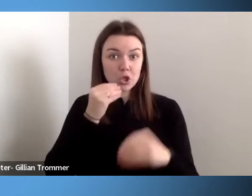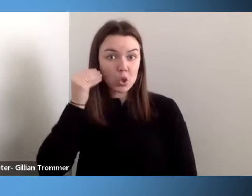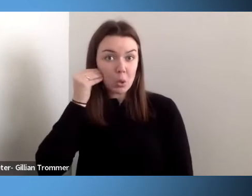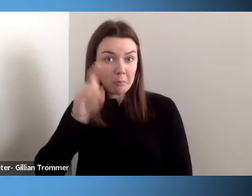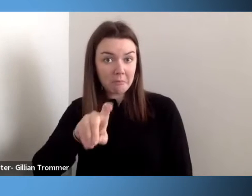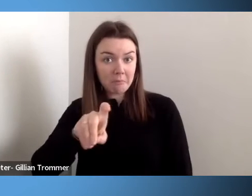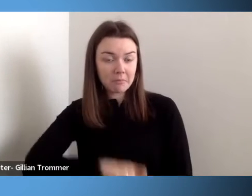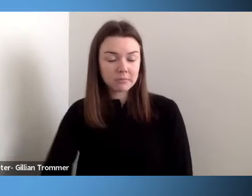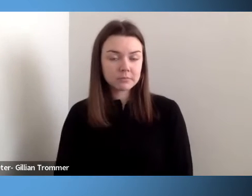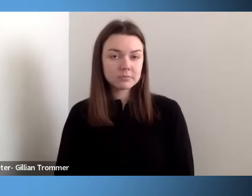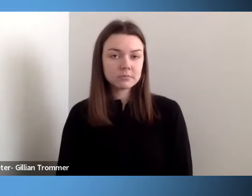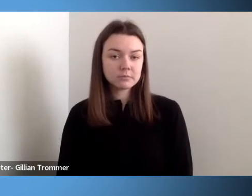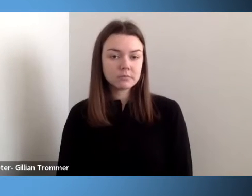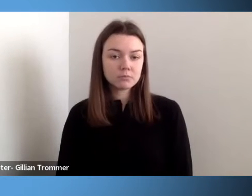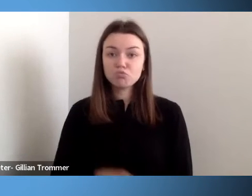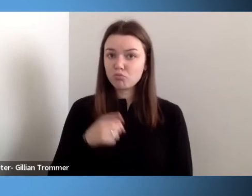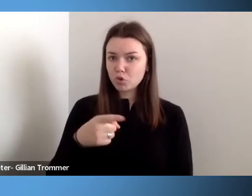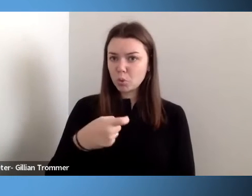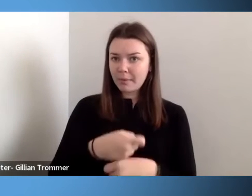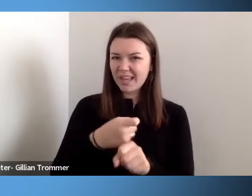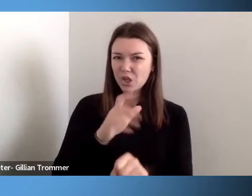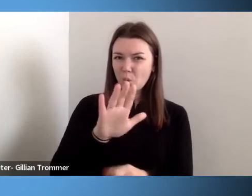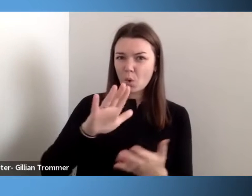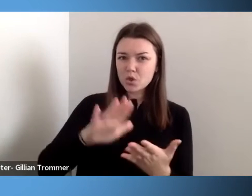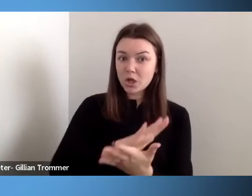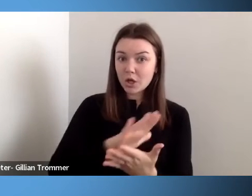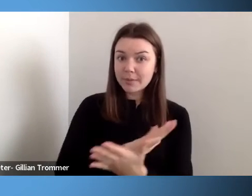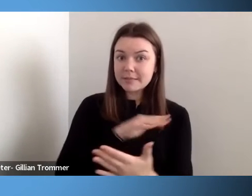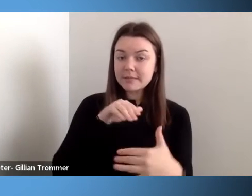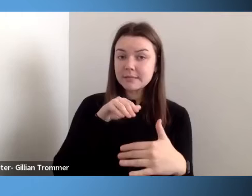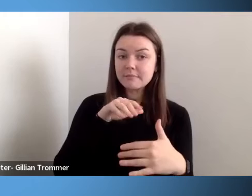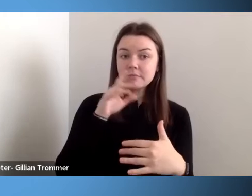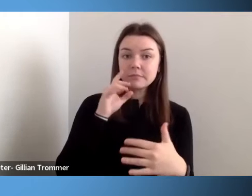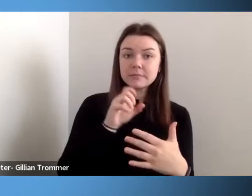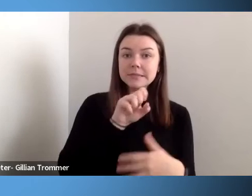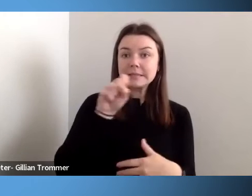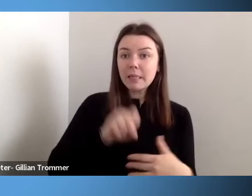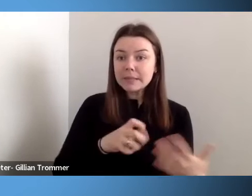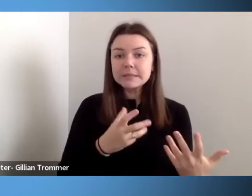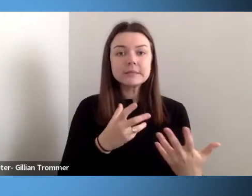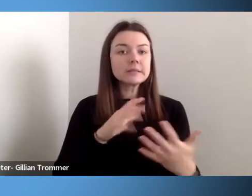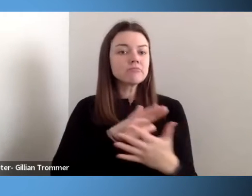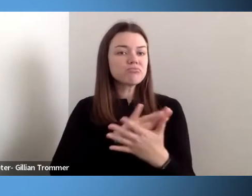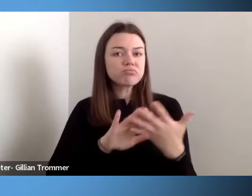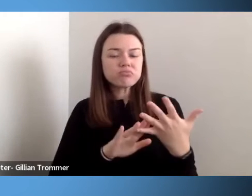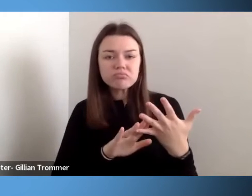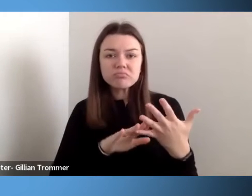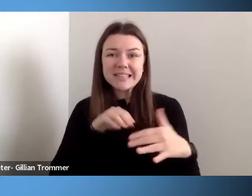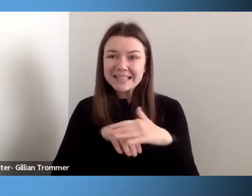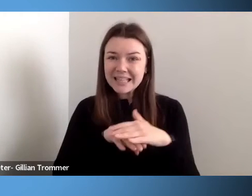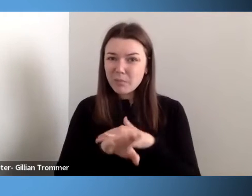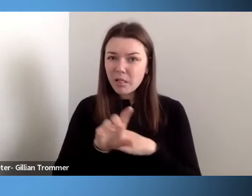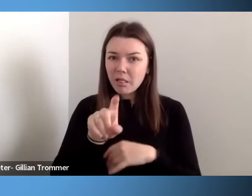accessible documents for your syllabi, your research papers? Are you communicating them